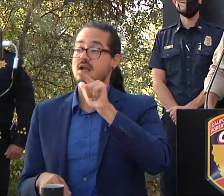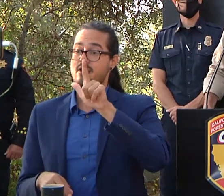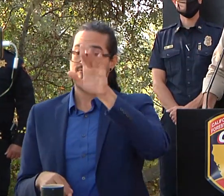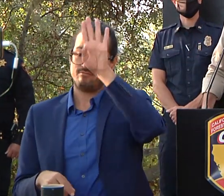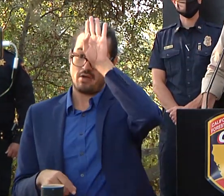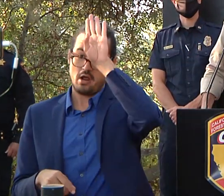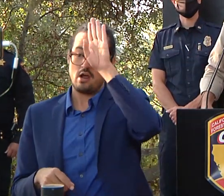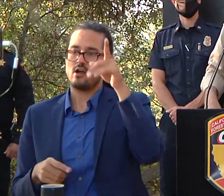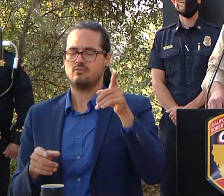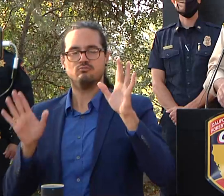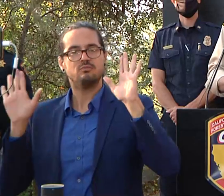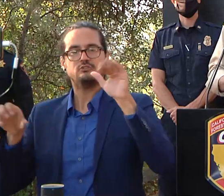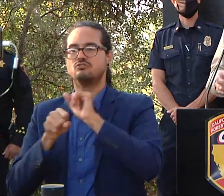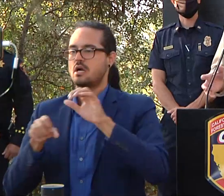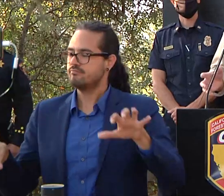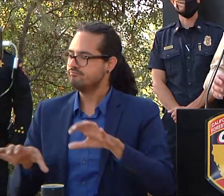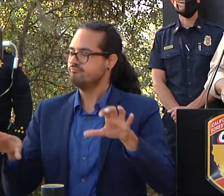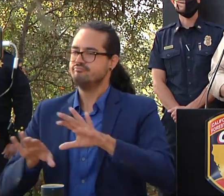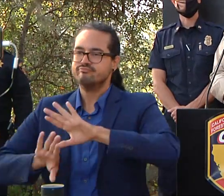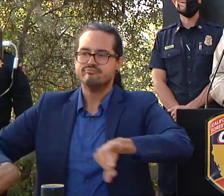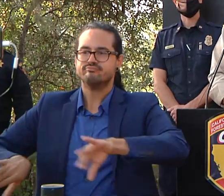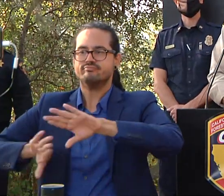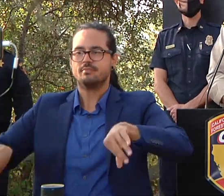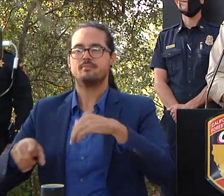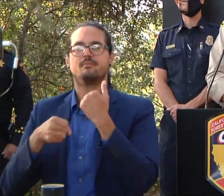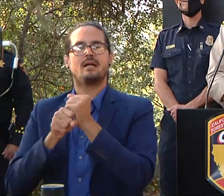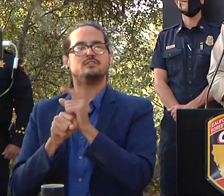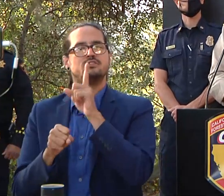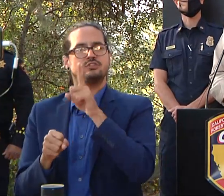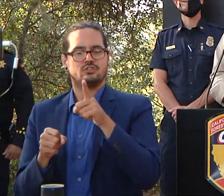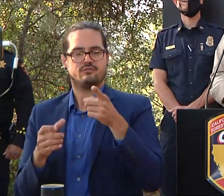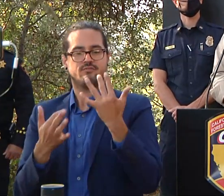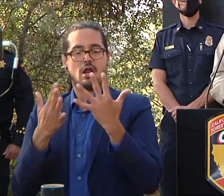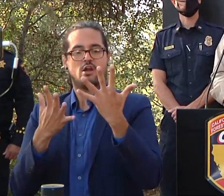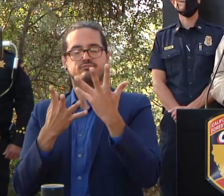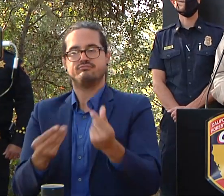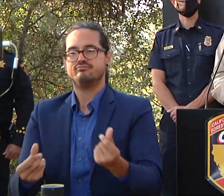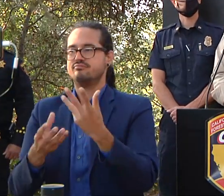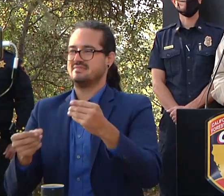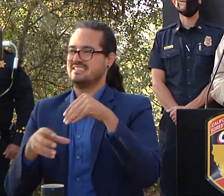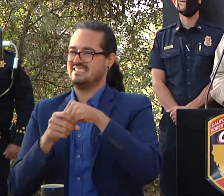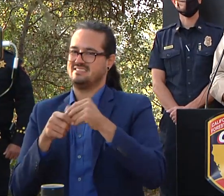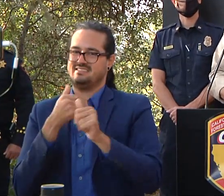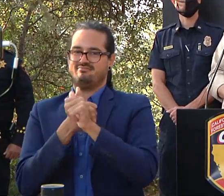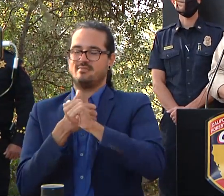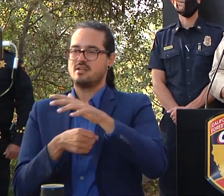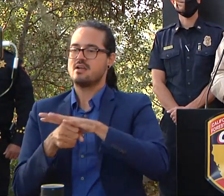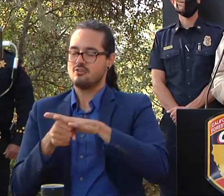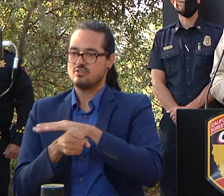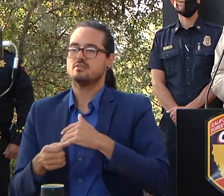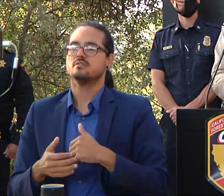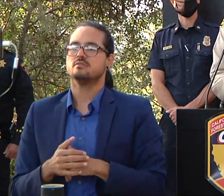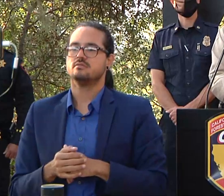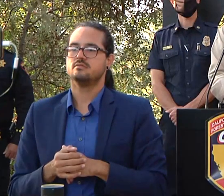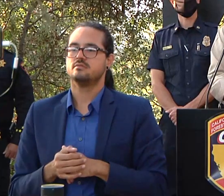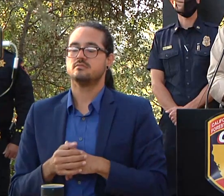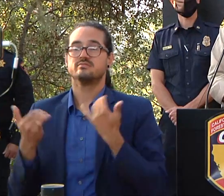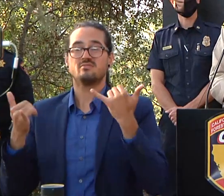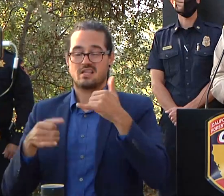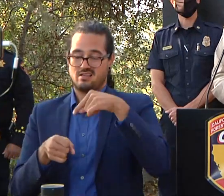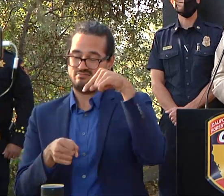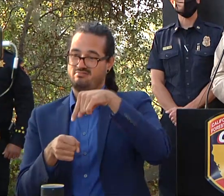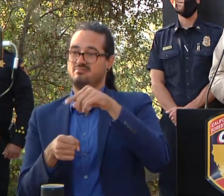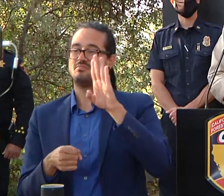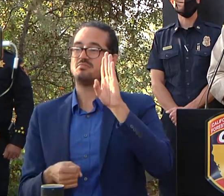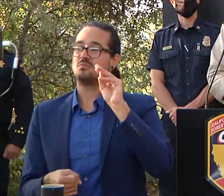work to ensure that there's no continued fire threat in certain areas and so today near the boulder creek golf course in the 100 block